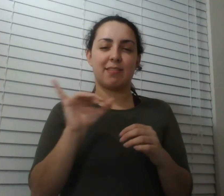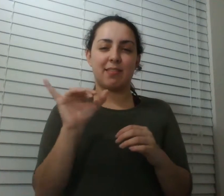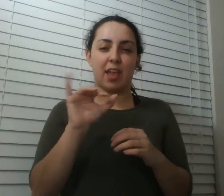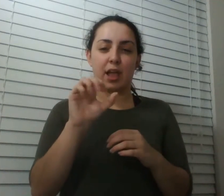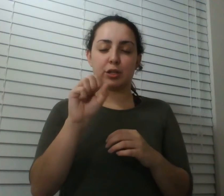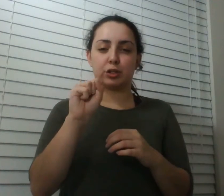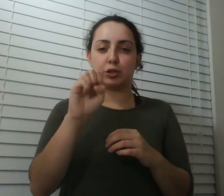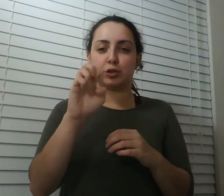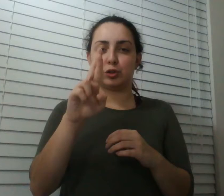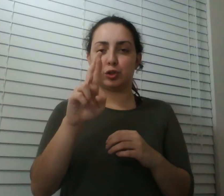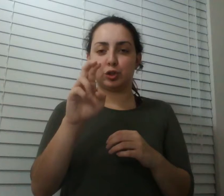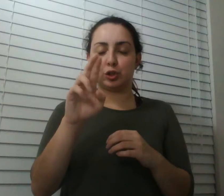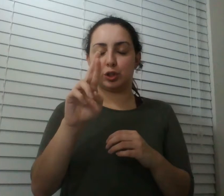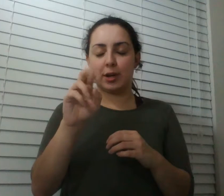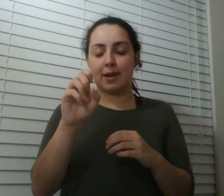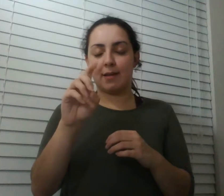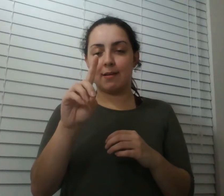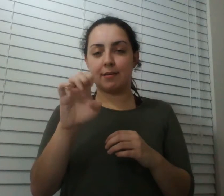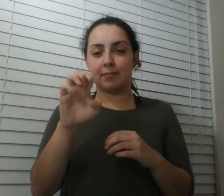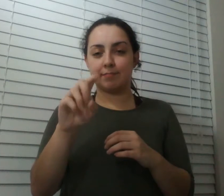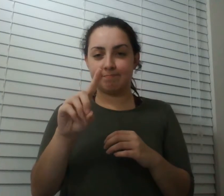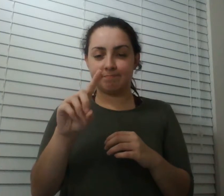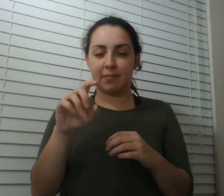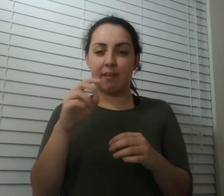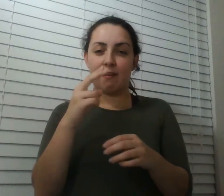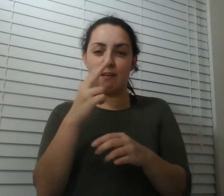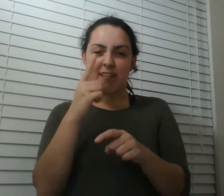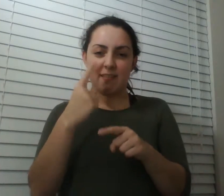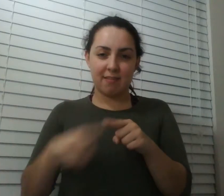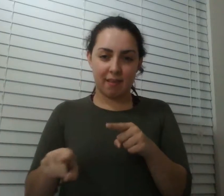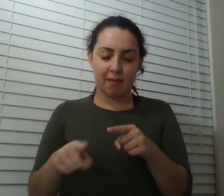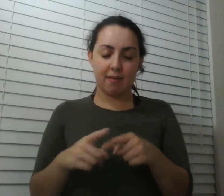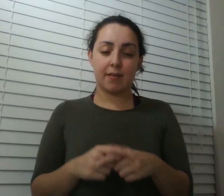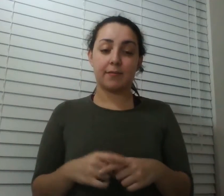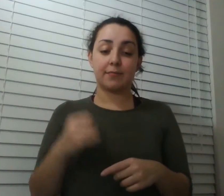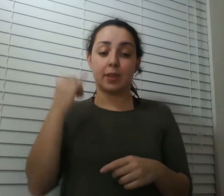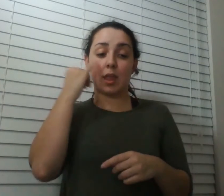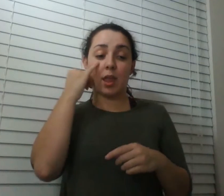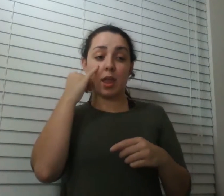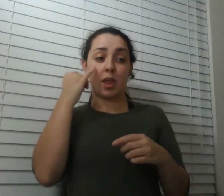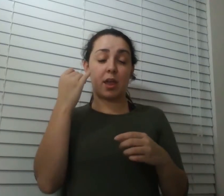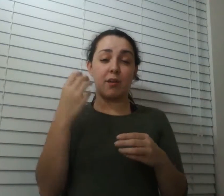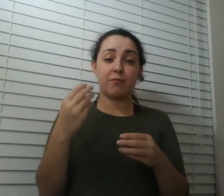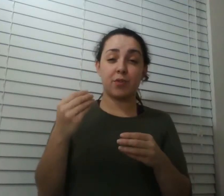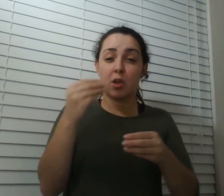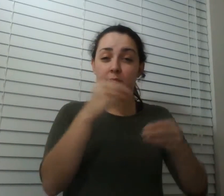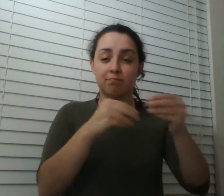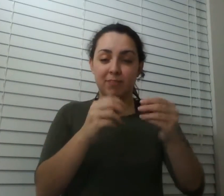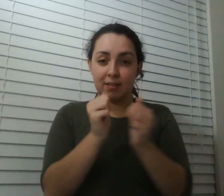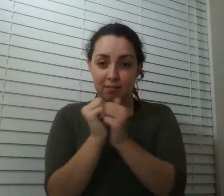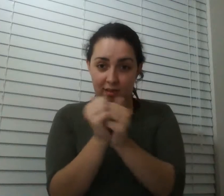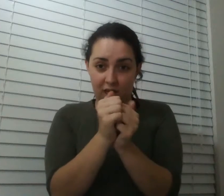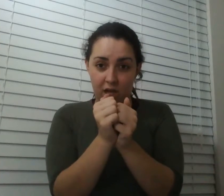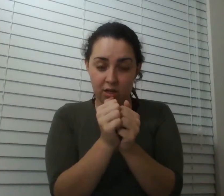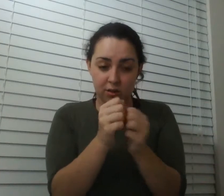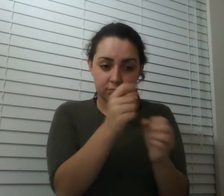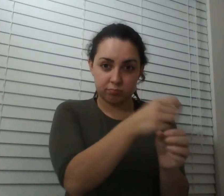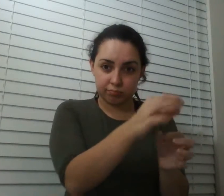vicious they all had to be caged separately if you put them together they would fight to the desk yeah wow and so when i would go in in the